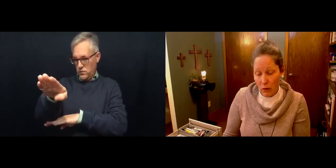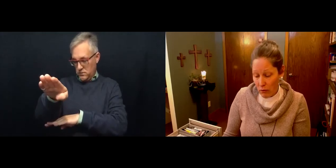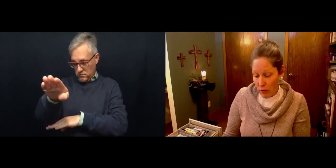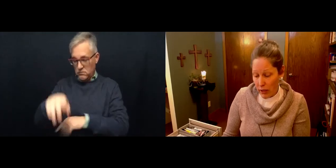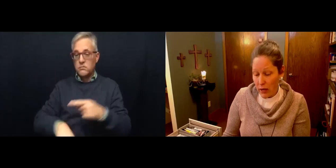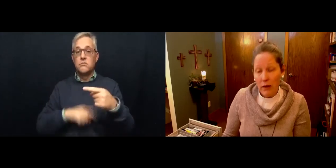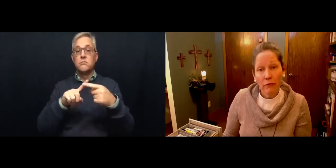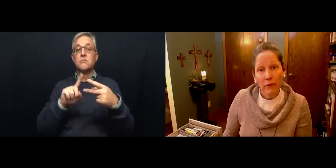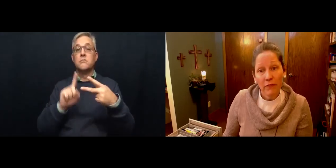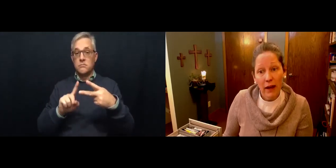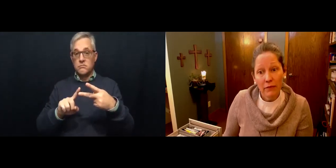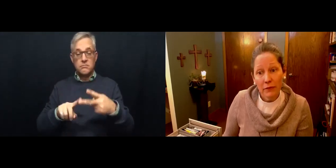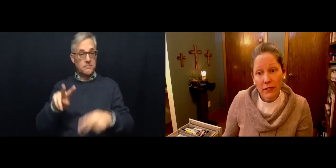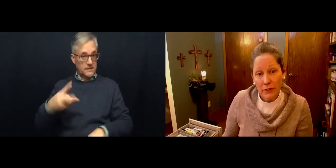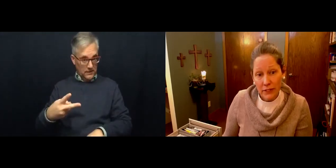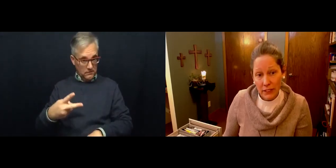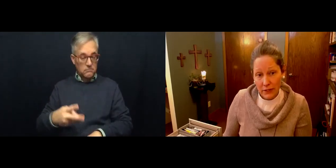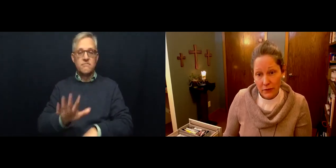Or from 530 to 630.